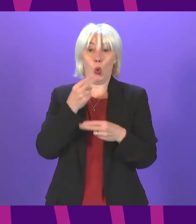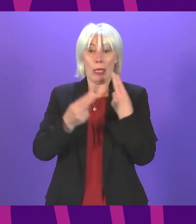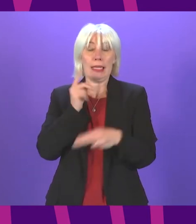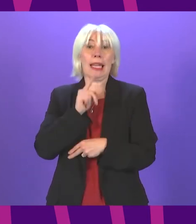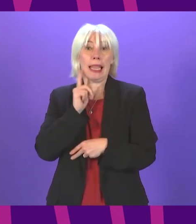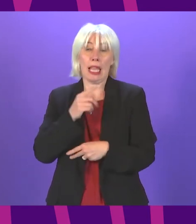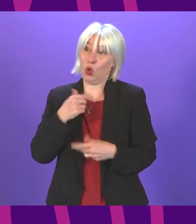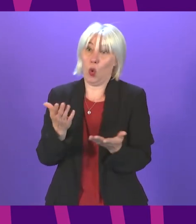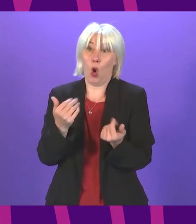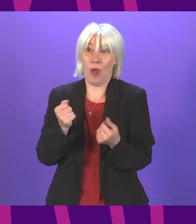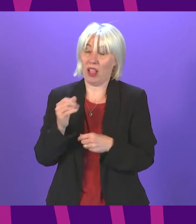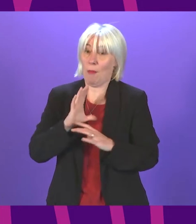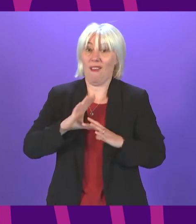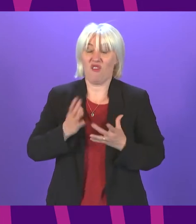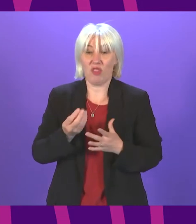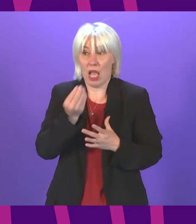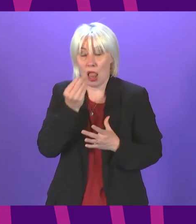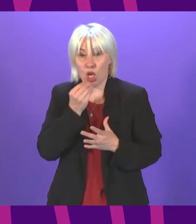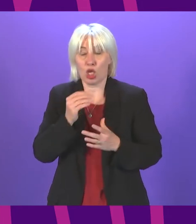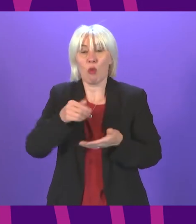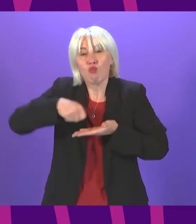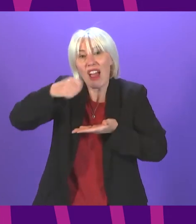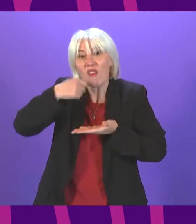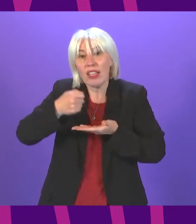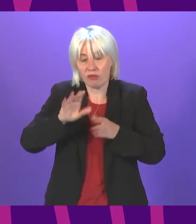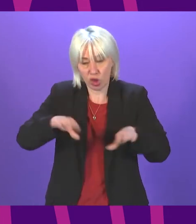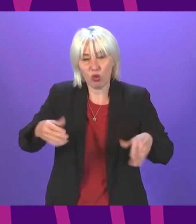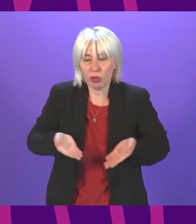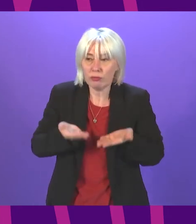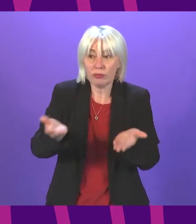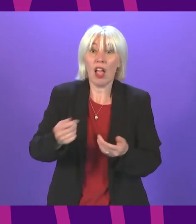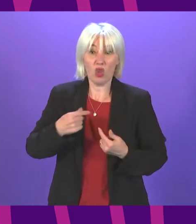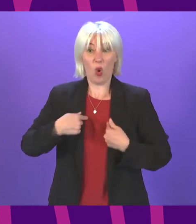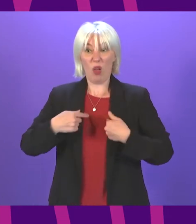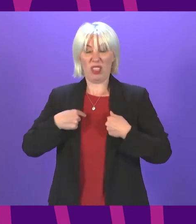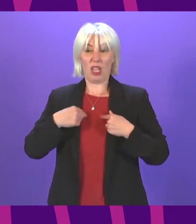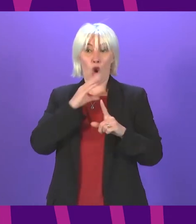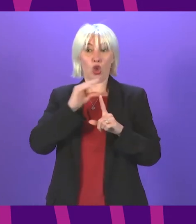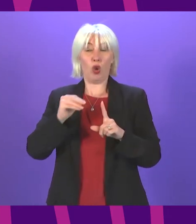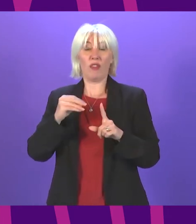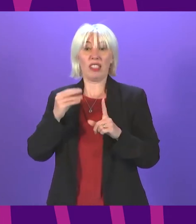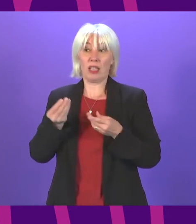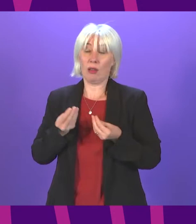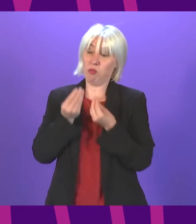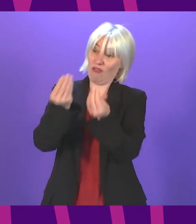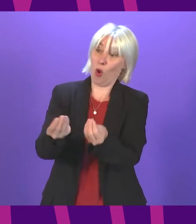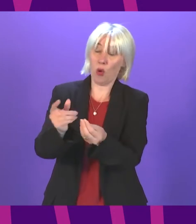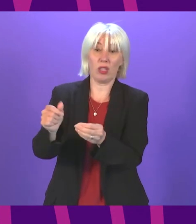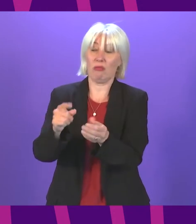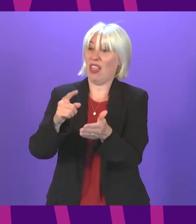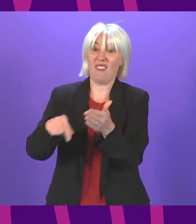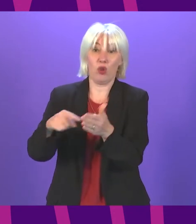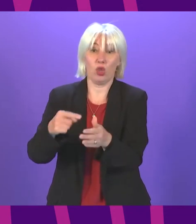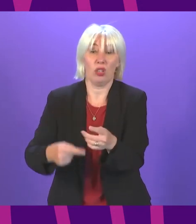breakfasts in primary schools. Again, a policy first put forward from this side of the Chamber and voted on in the Scottish Parliament